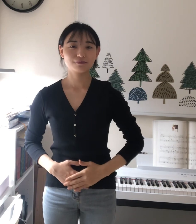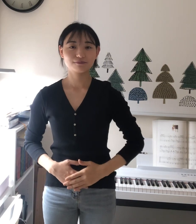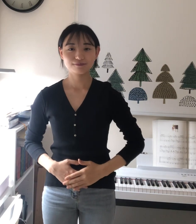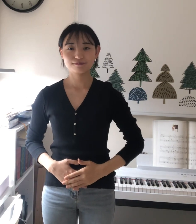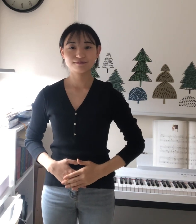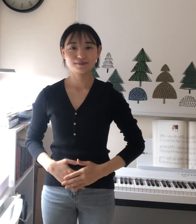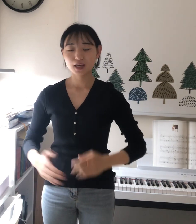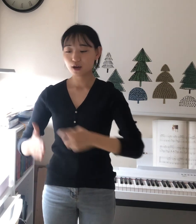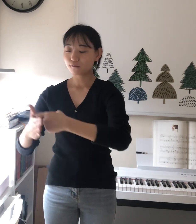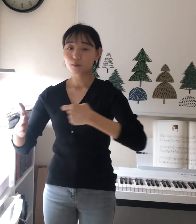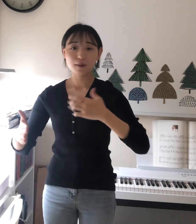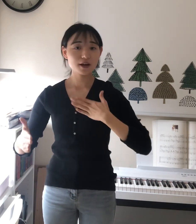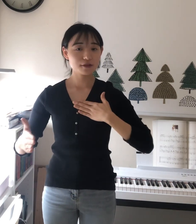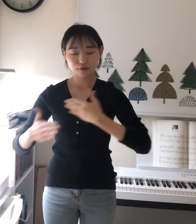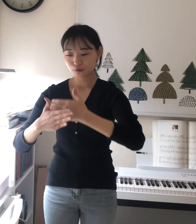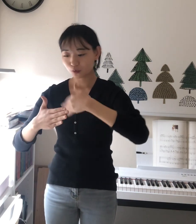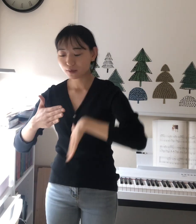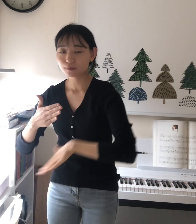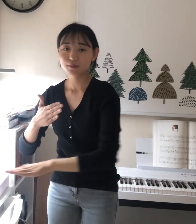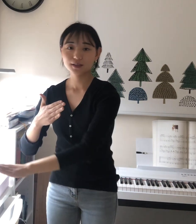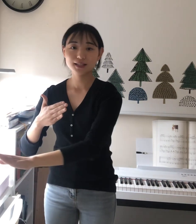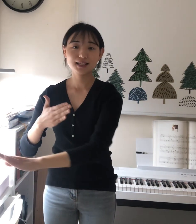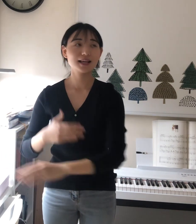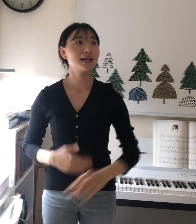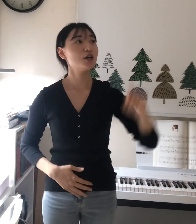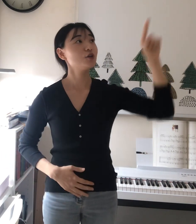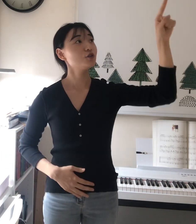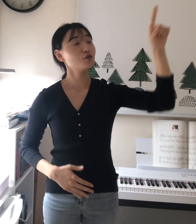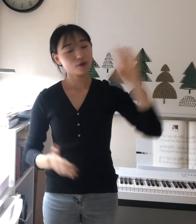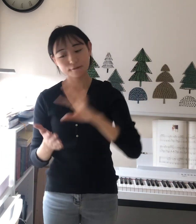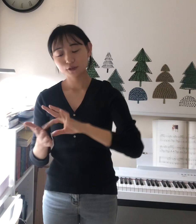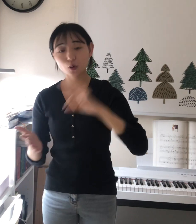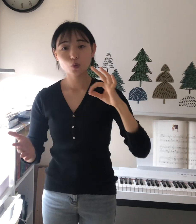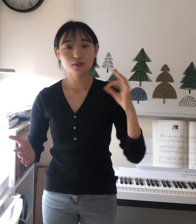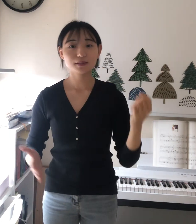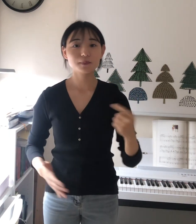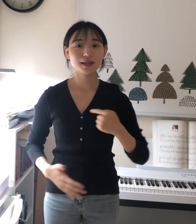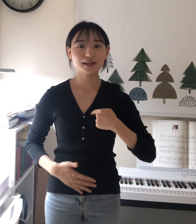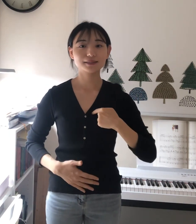In my mother's womb You have chosen me